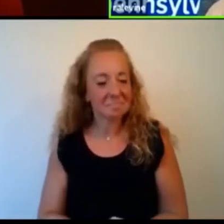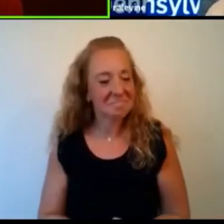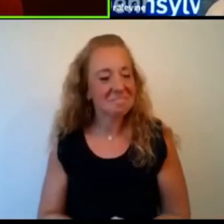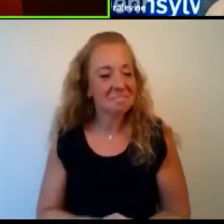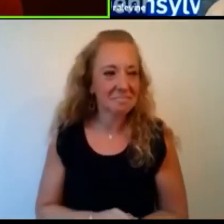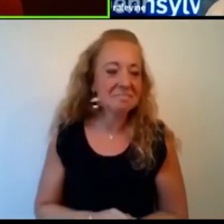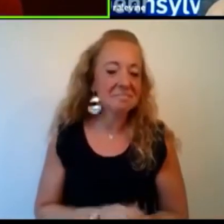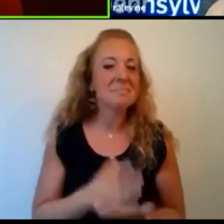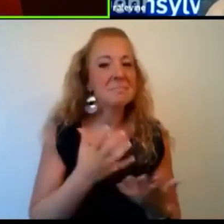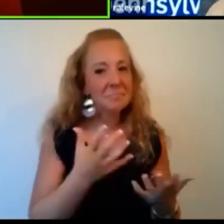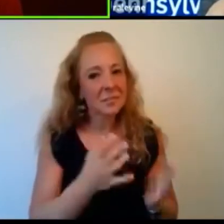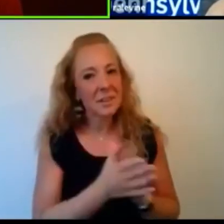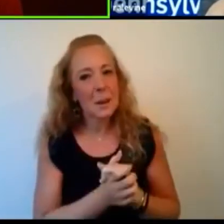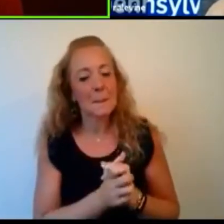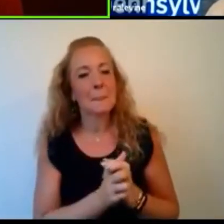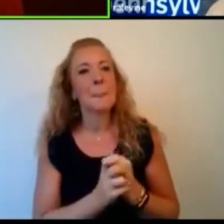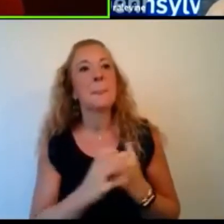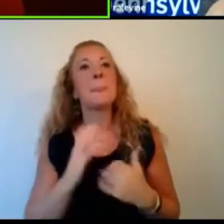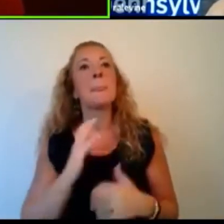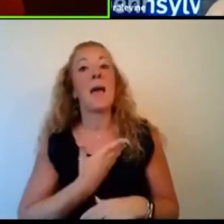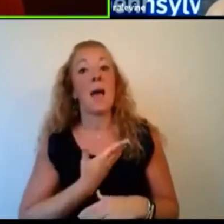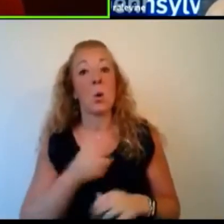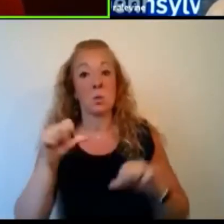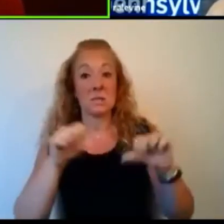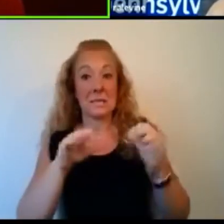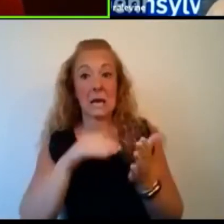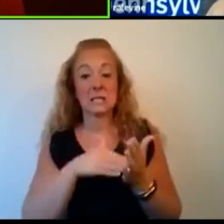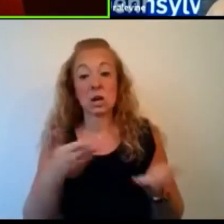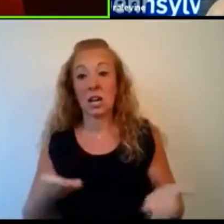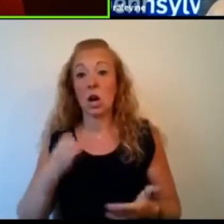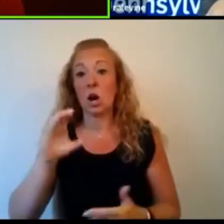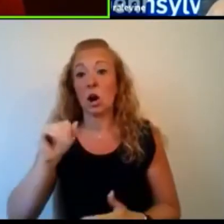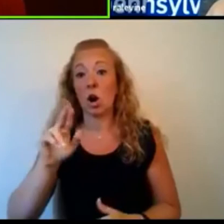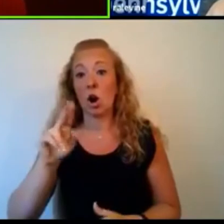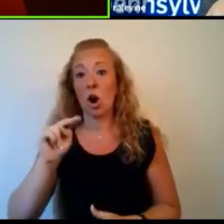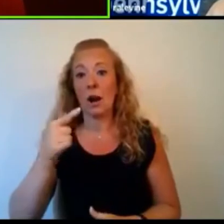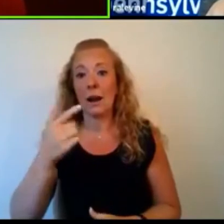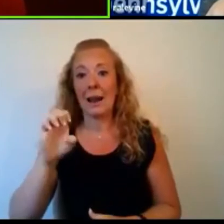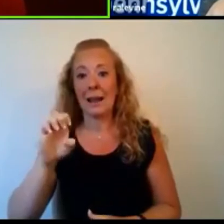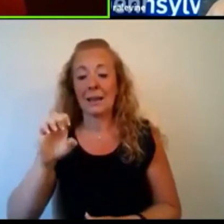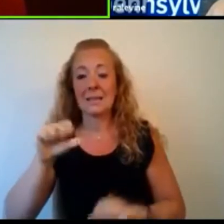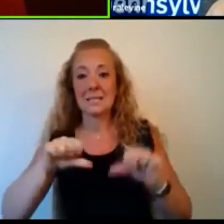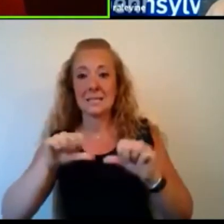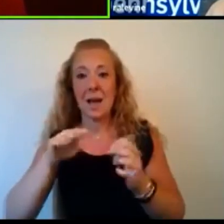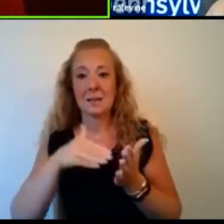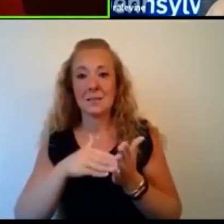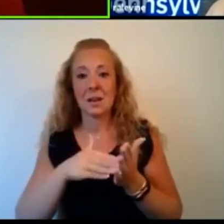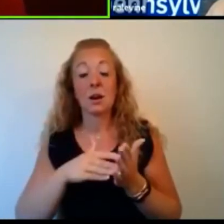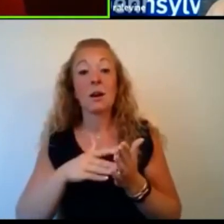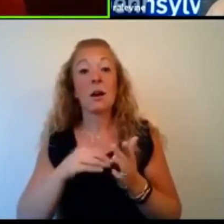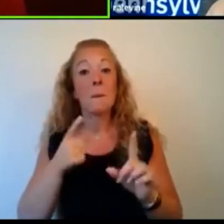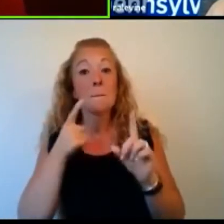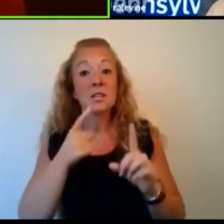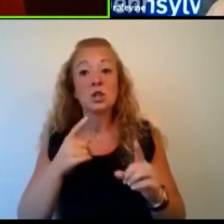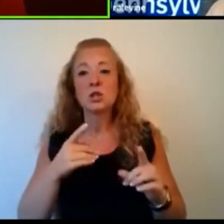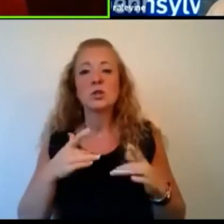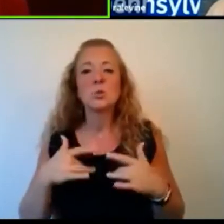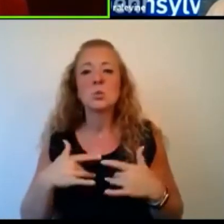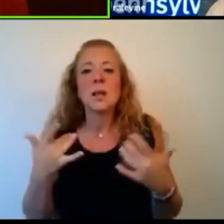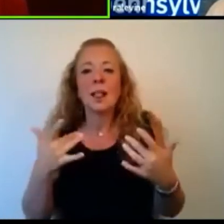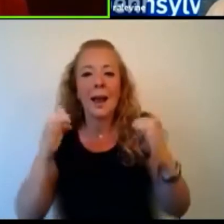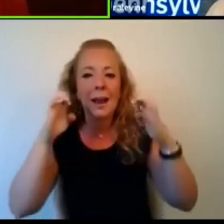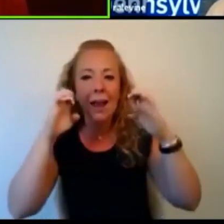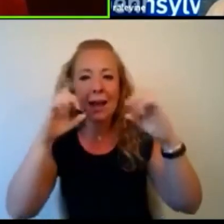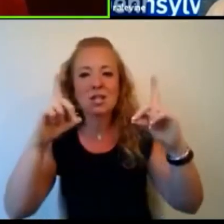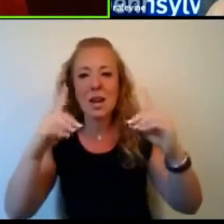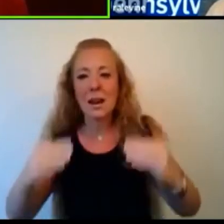So at our science center, Carnegie science center, our mission is to delight, educate, and inspire people of all ages